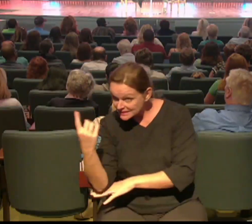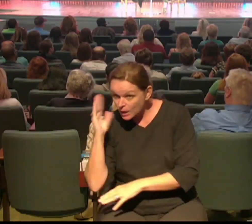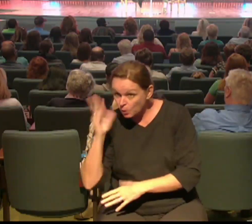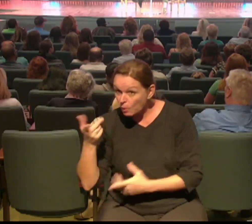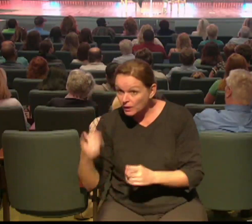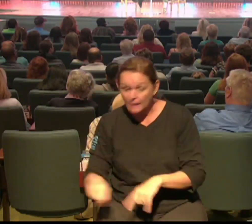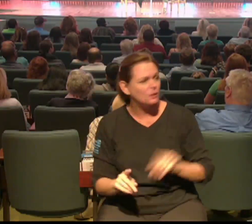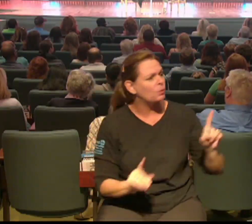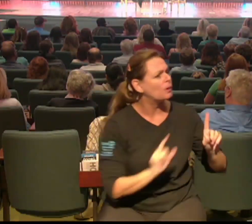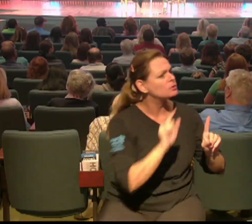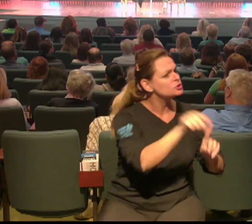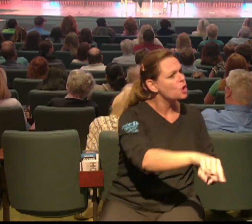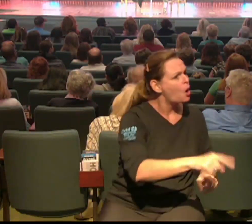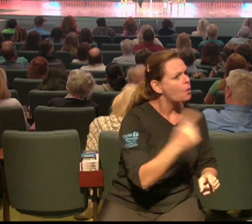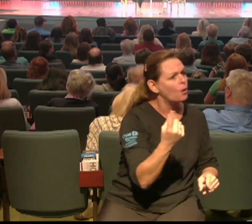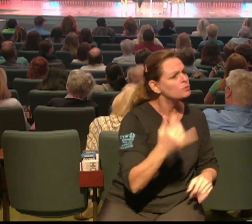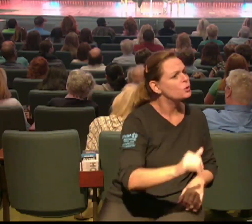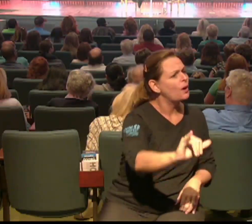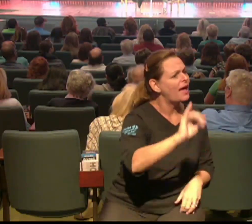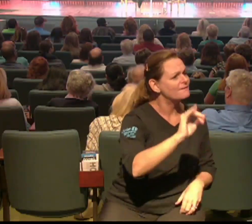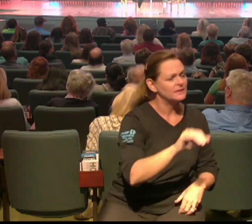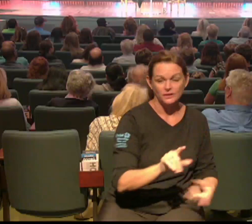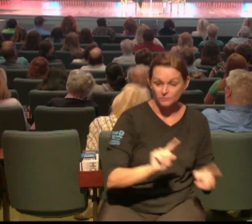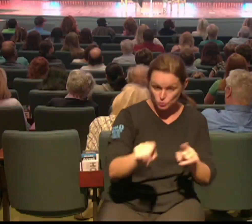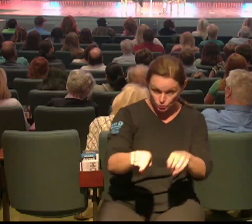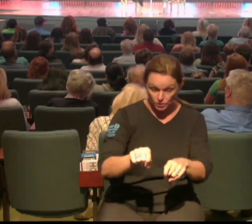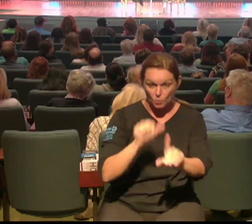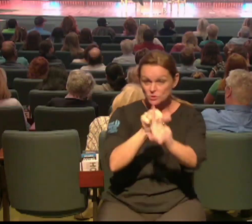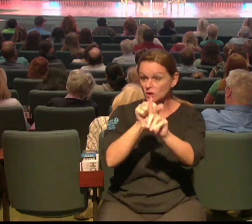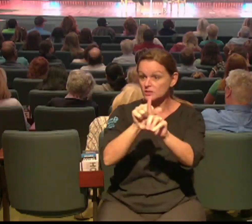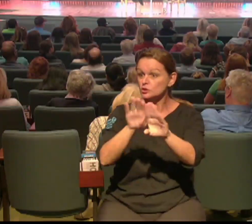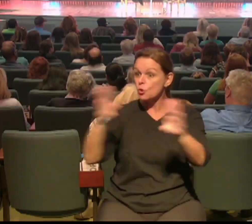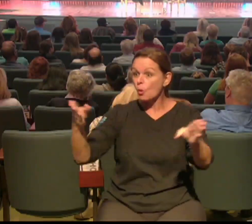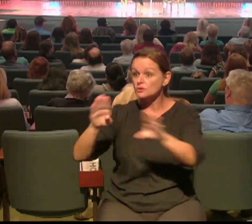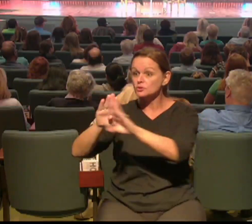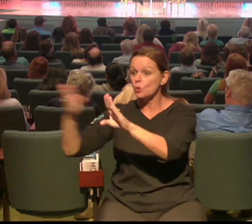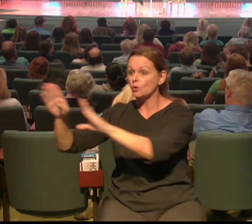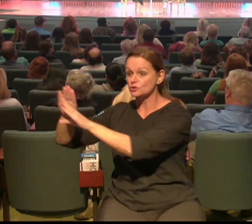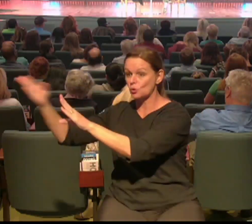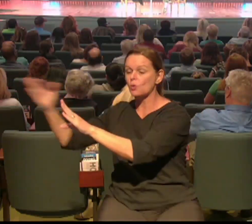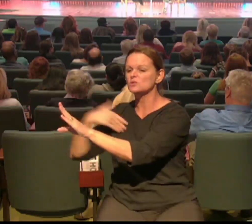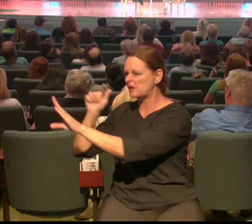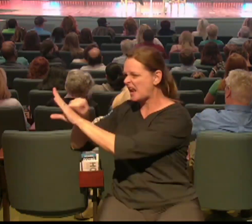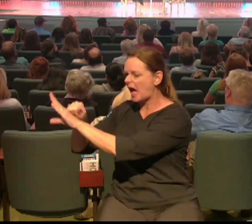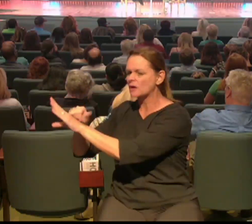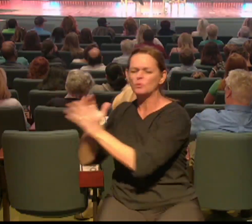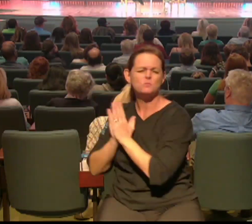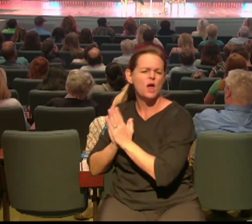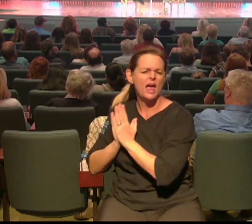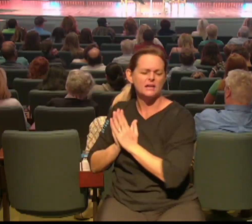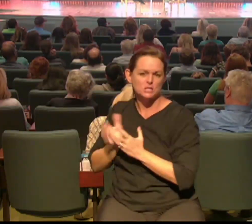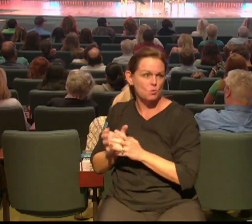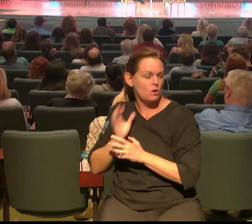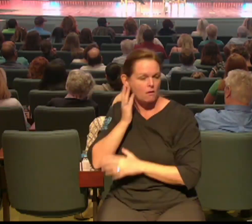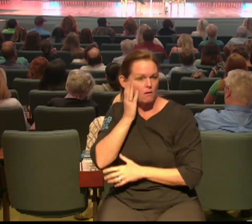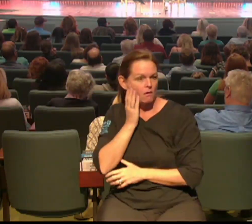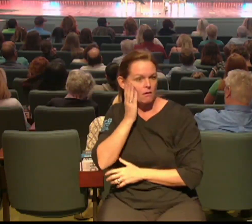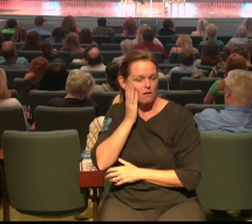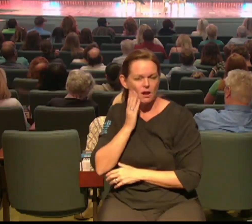you know where you would spend eternity and so we would you and I were faithful we did this you know and we prayed we prayed so hard we didn't pray that people come to know Jesus we